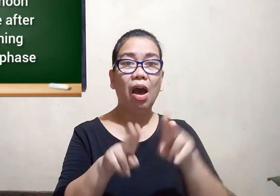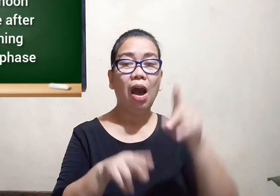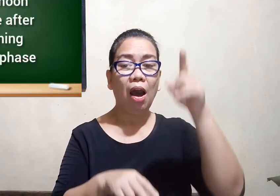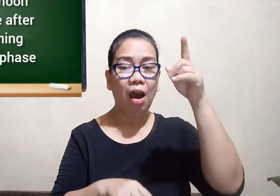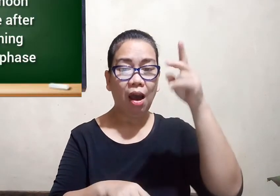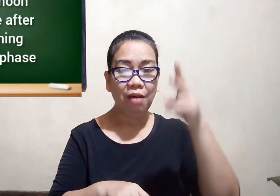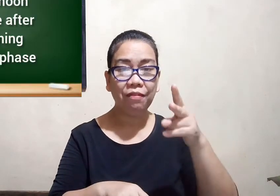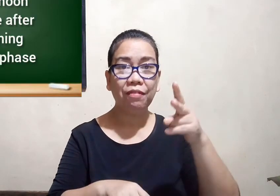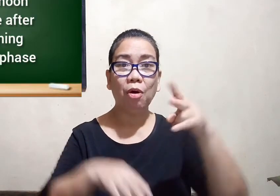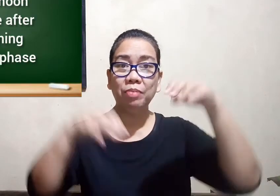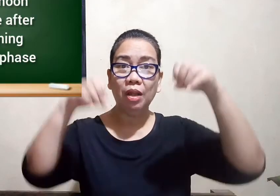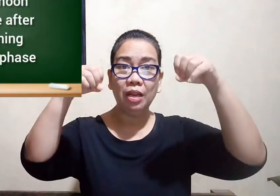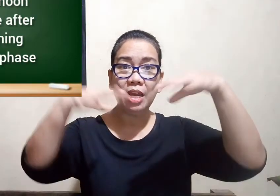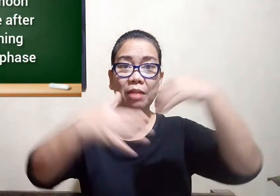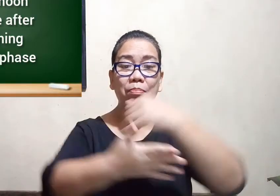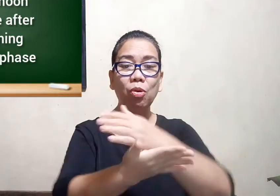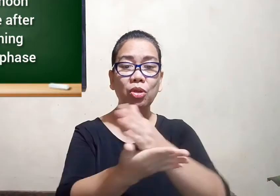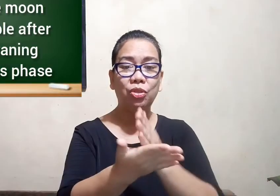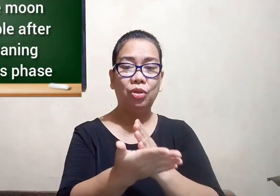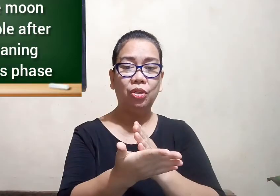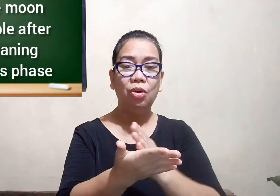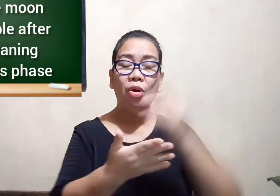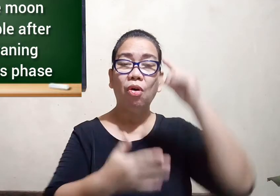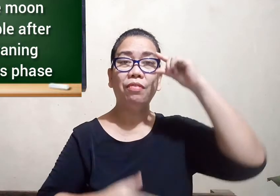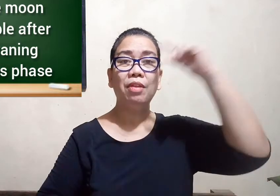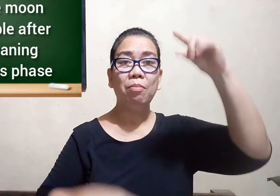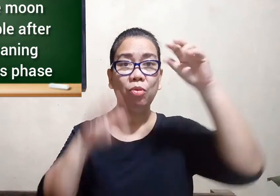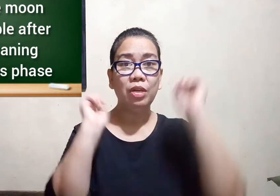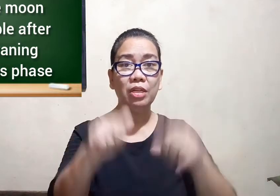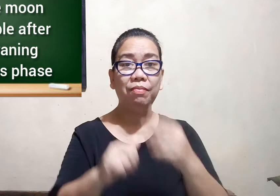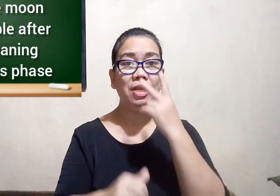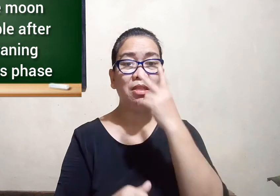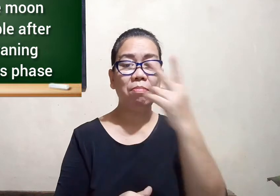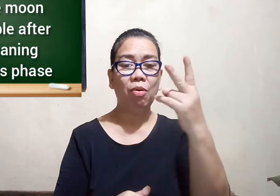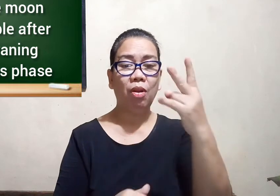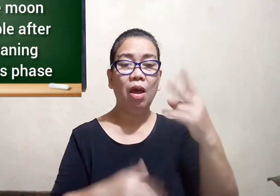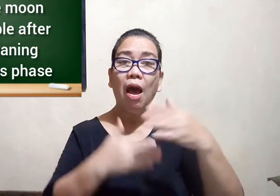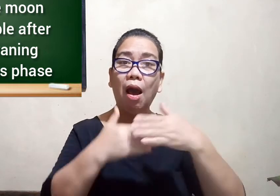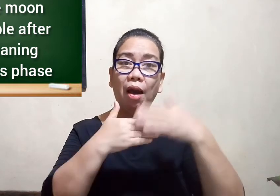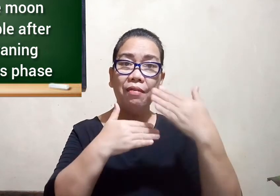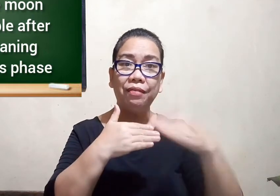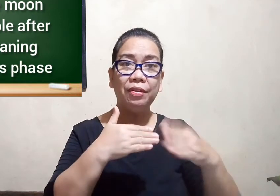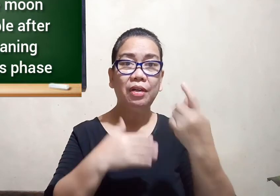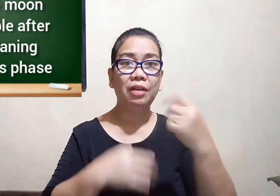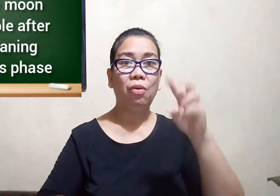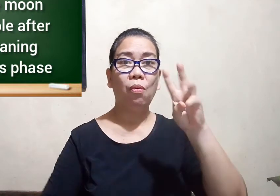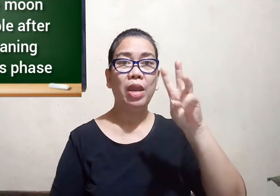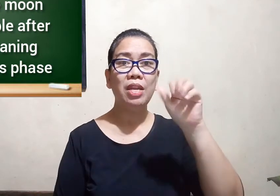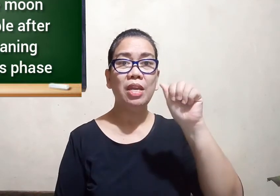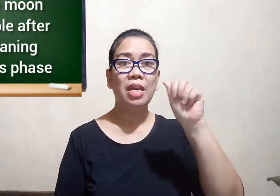half of the lit portion of the moon is visible after the waning